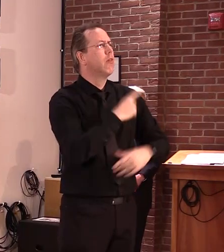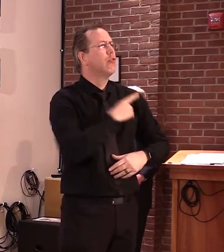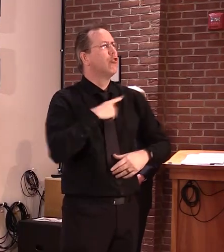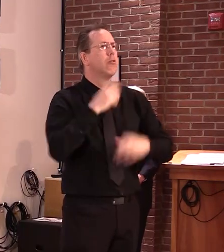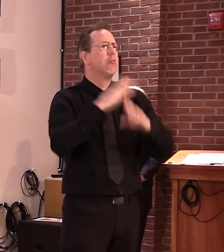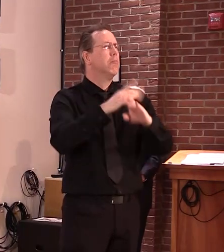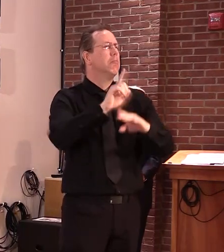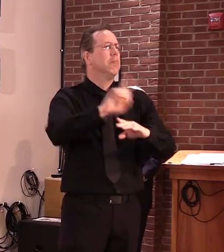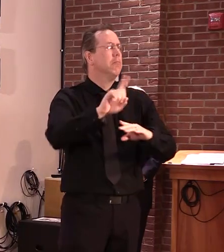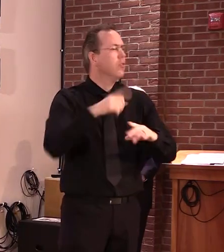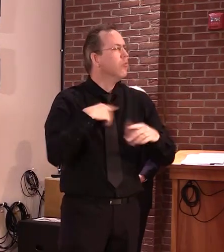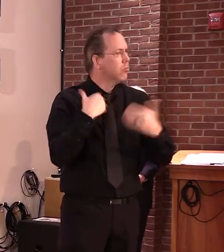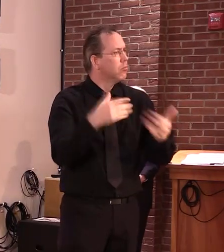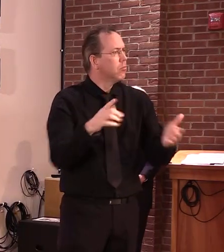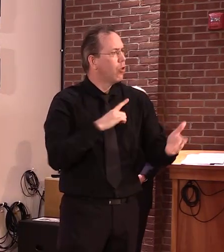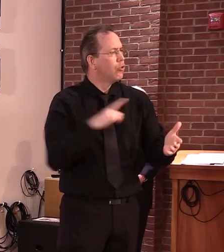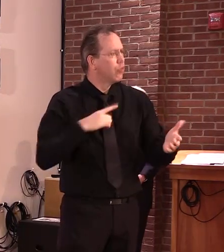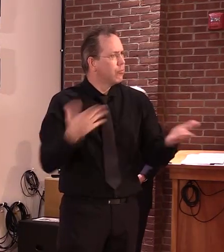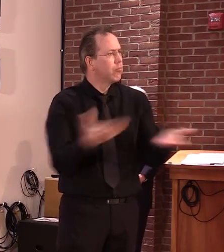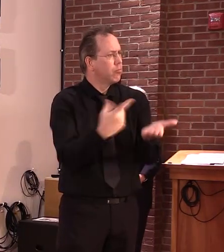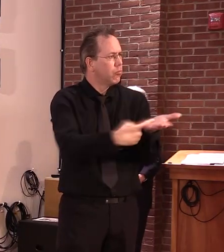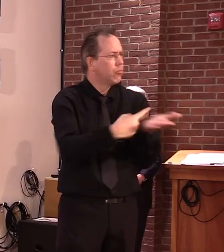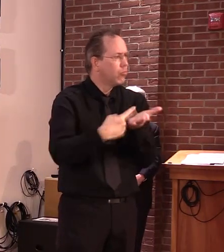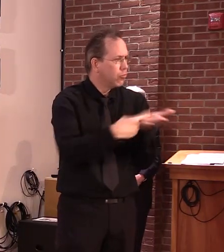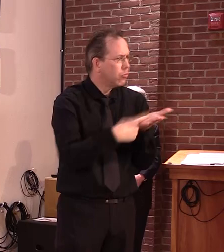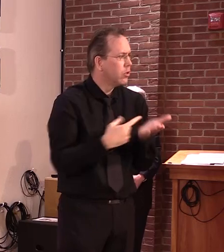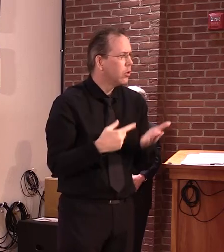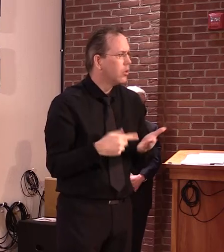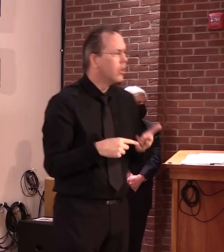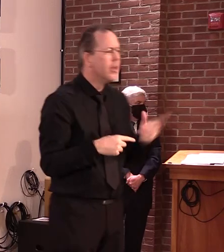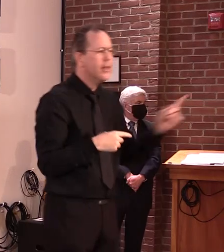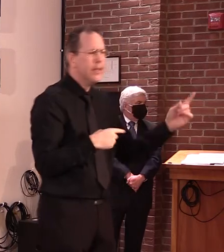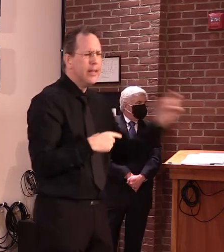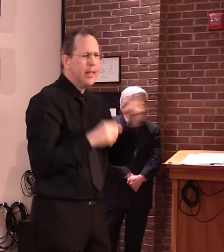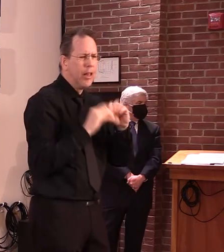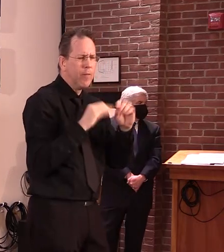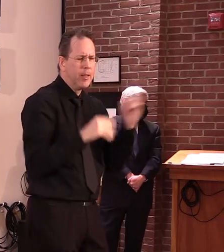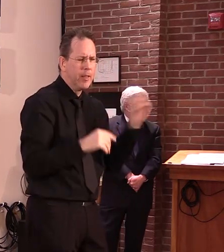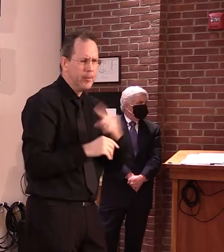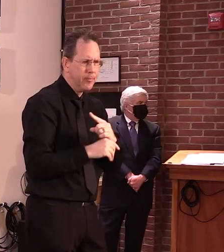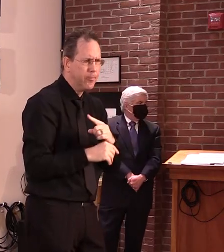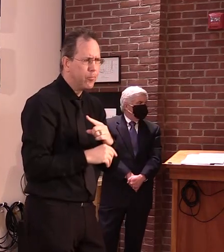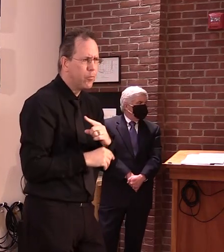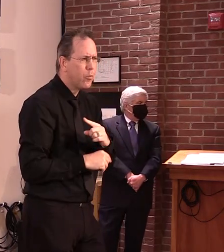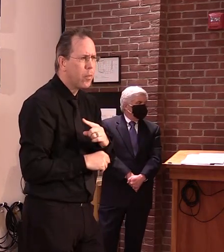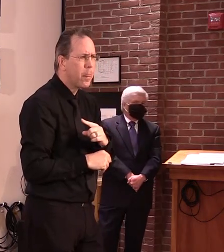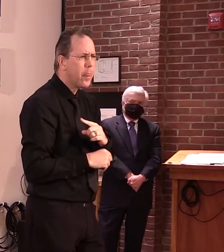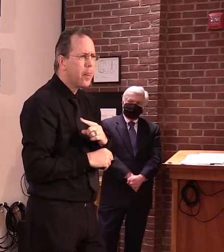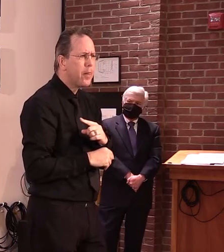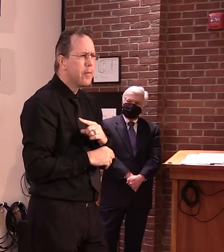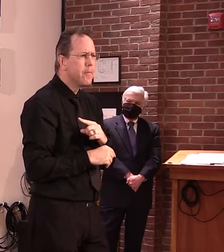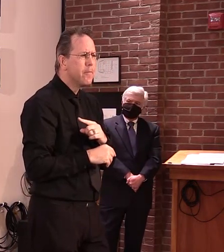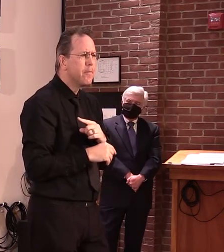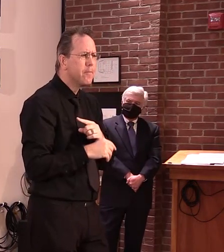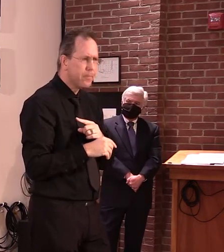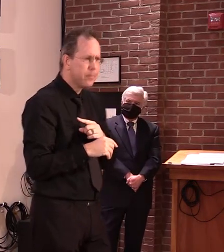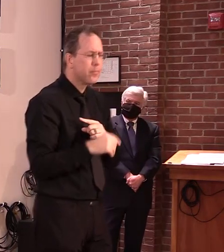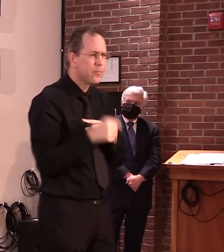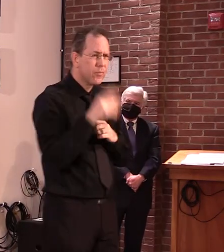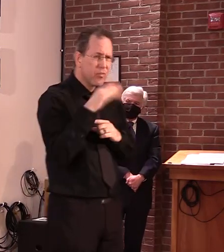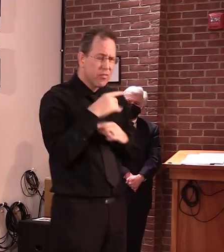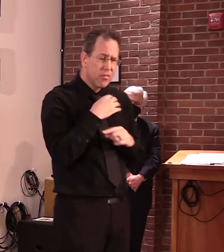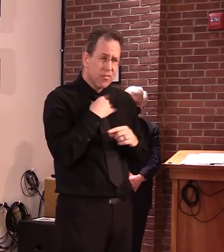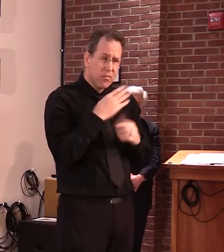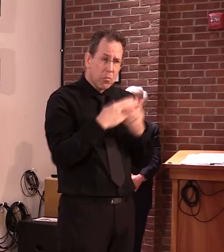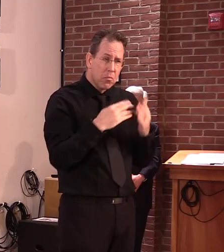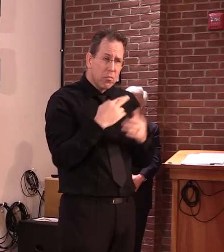see, aren't are you taking a risk then by by holding up the decision until August when you